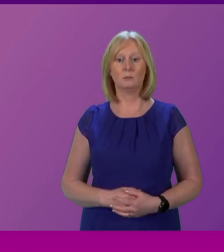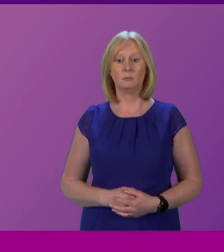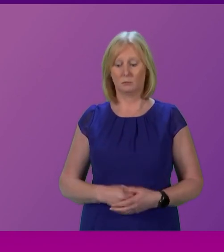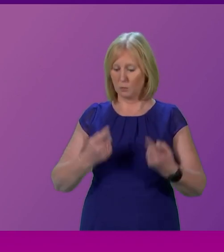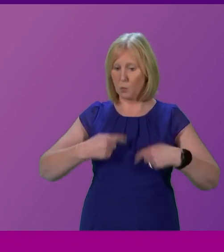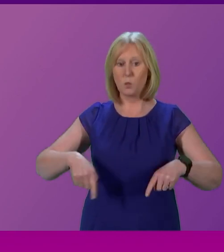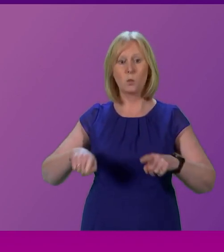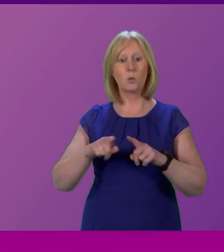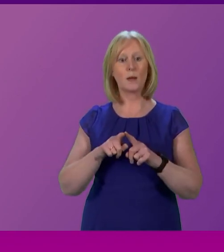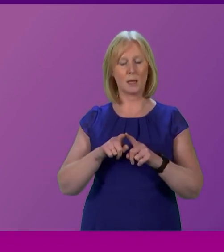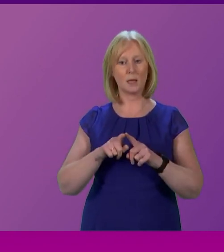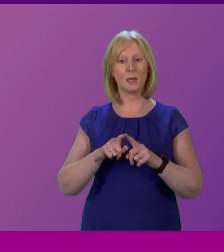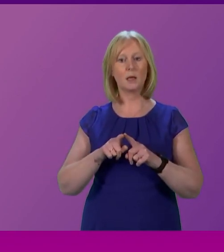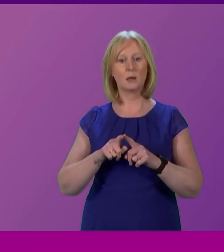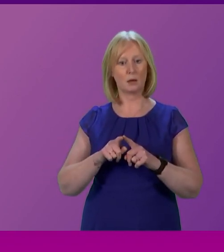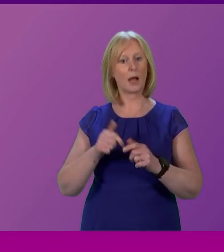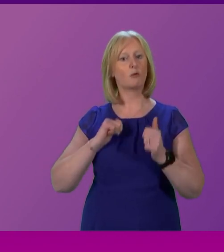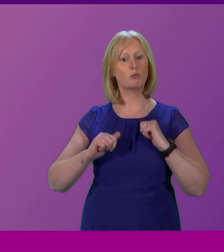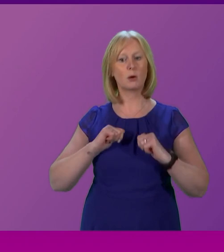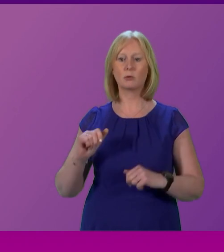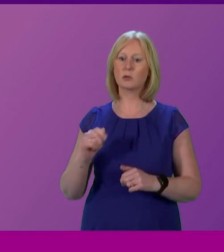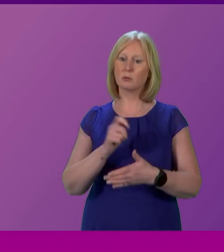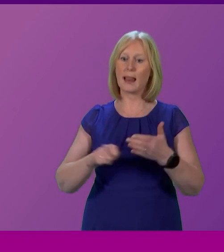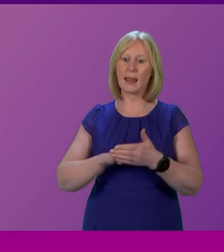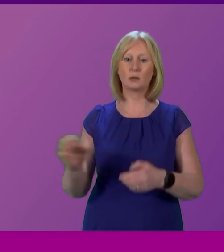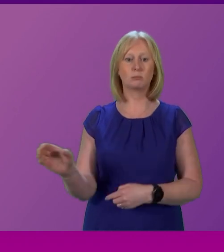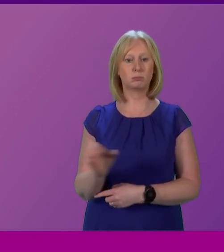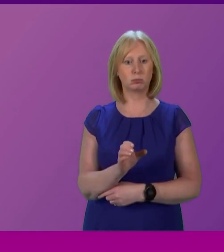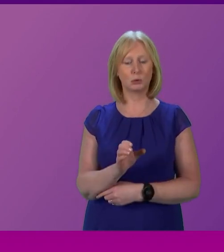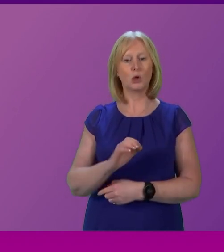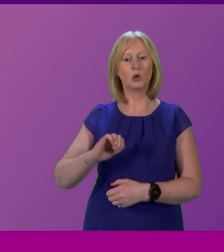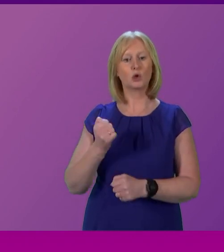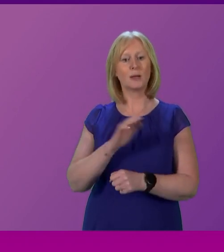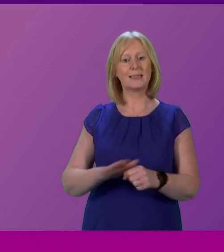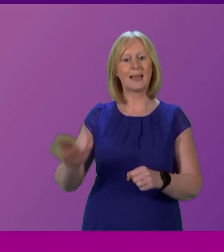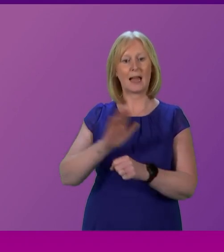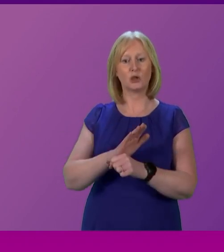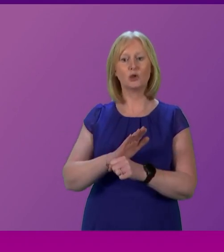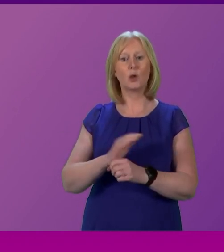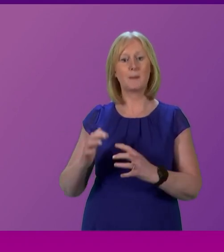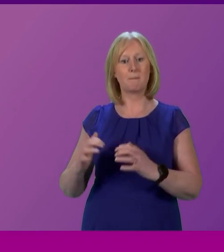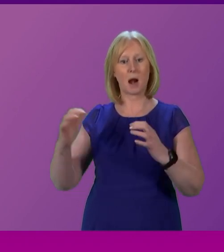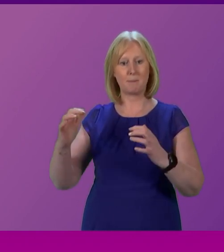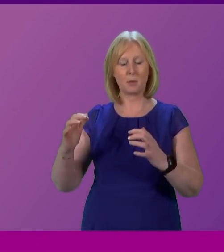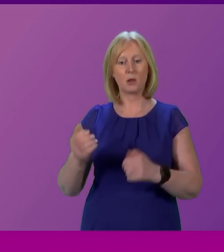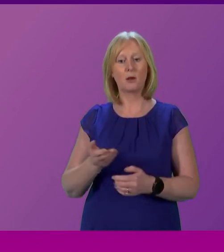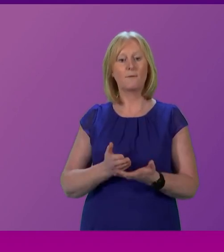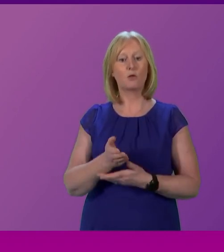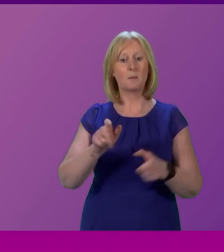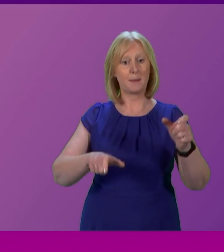privileged enough to be elected to this, Scotland's national parliament, can best deliver what people in Scotland voted for.